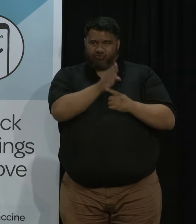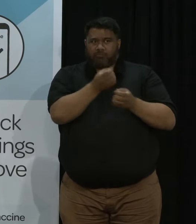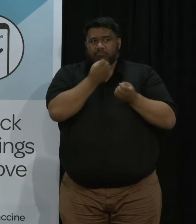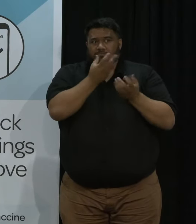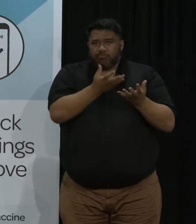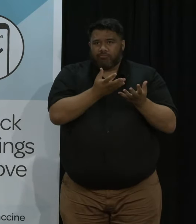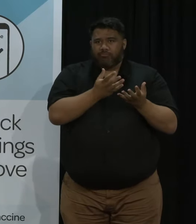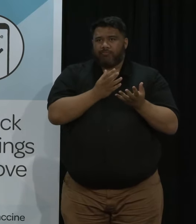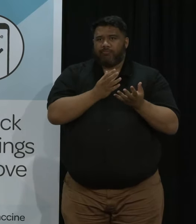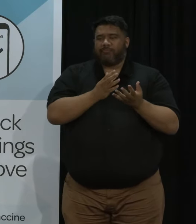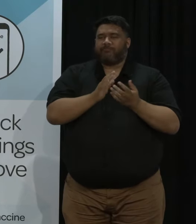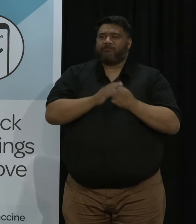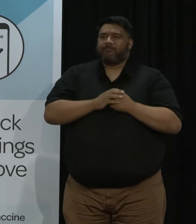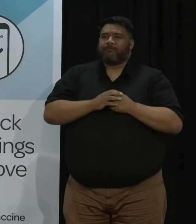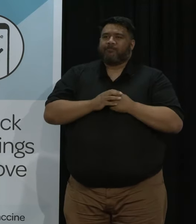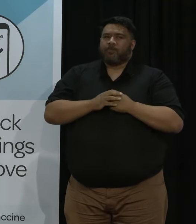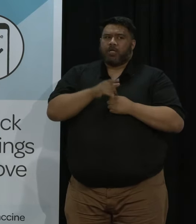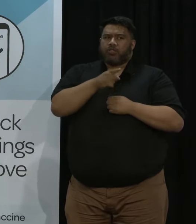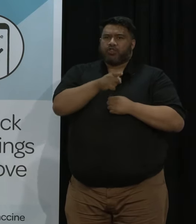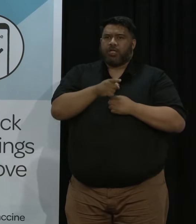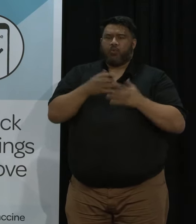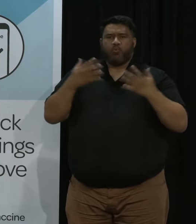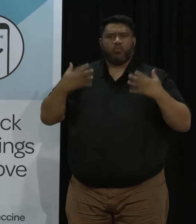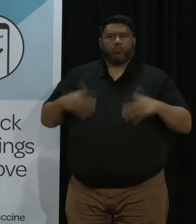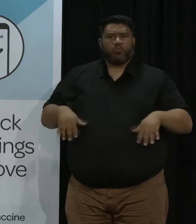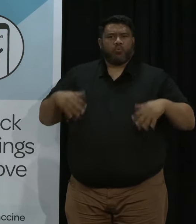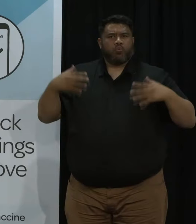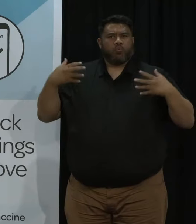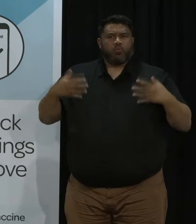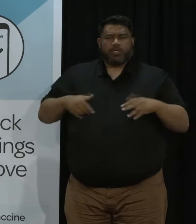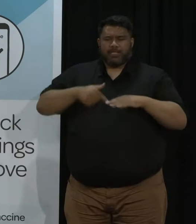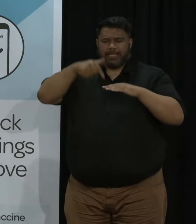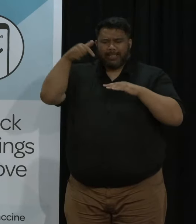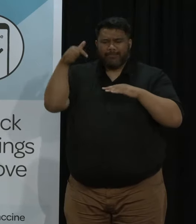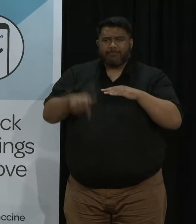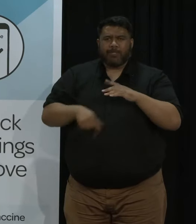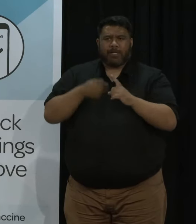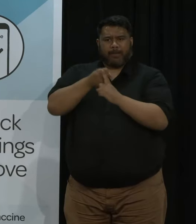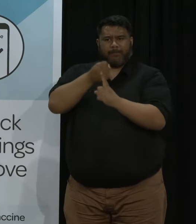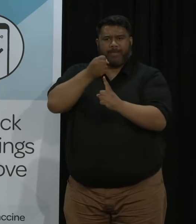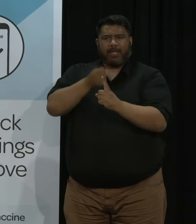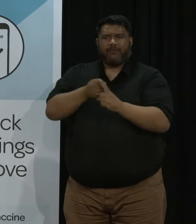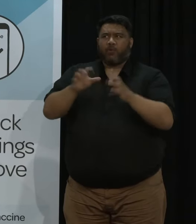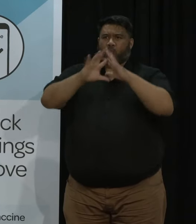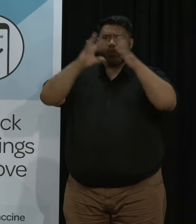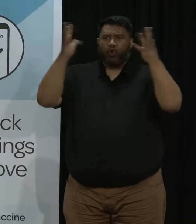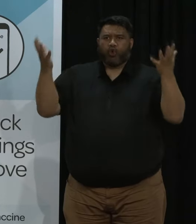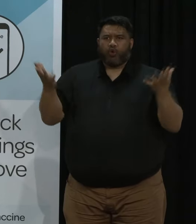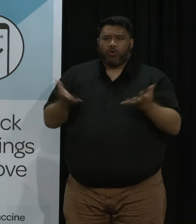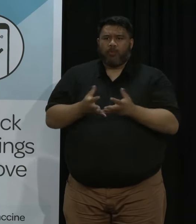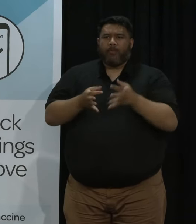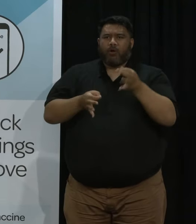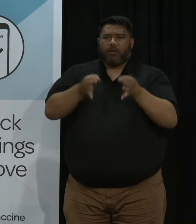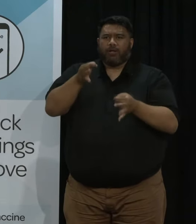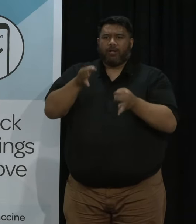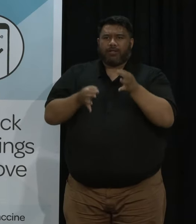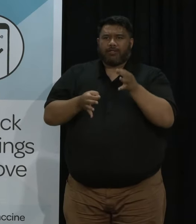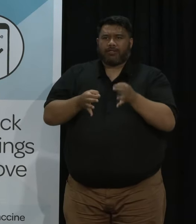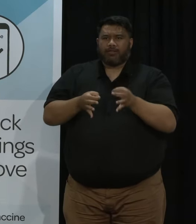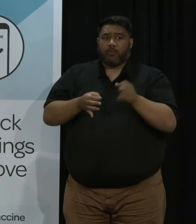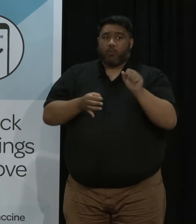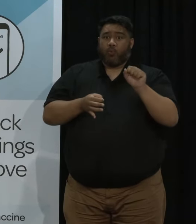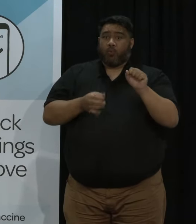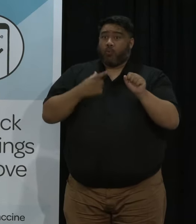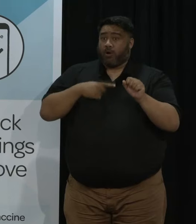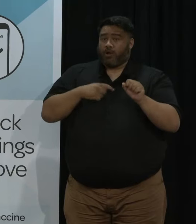in my mind she's had a profound effect on politics globally because of the role she's played within the EU